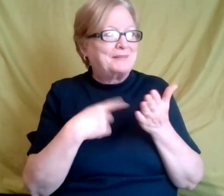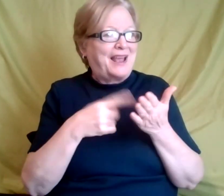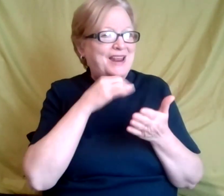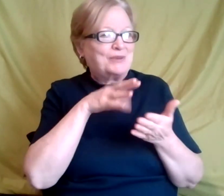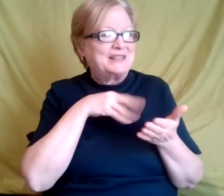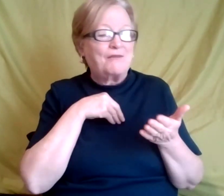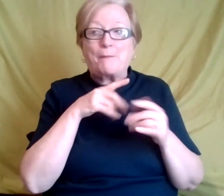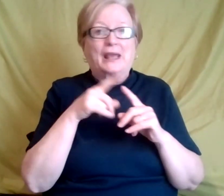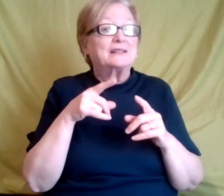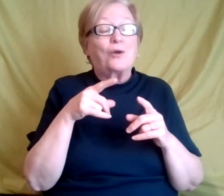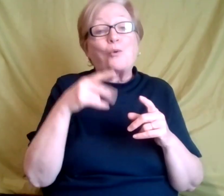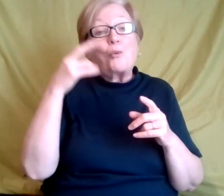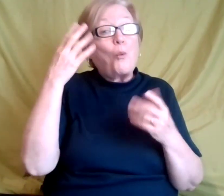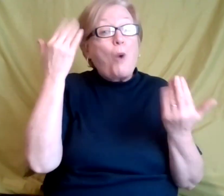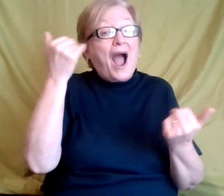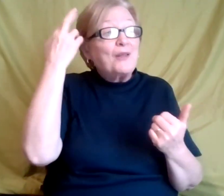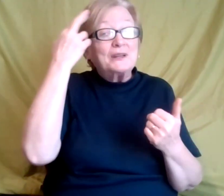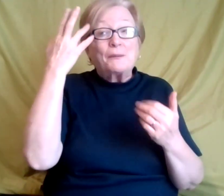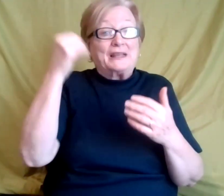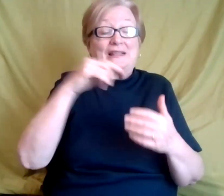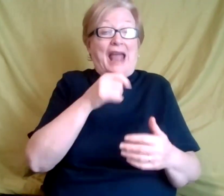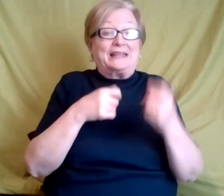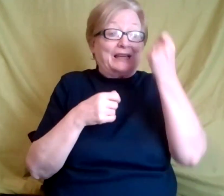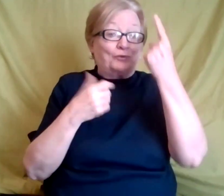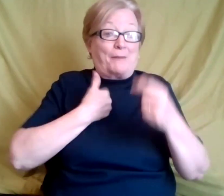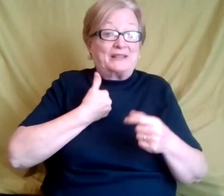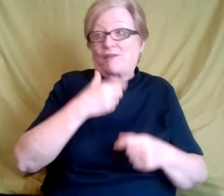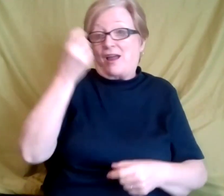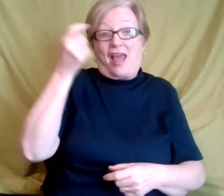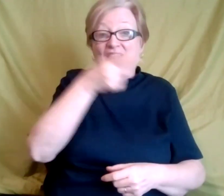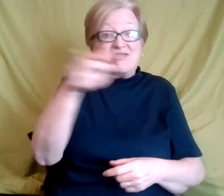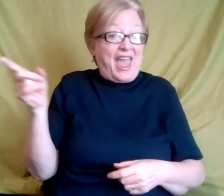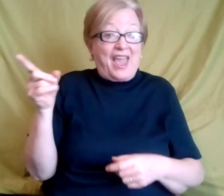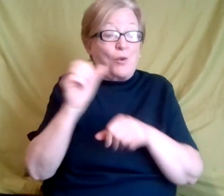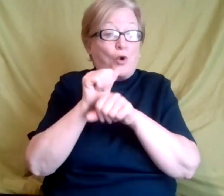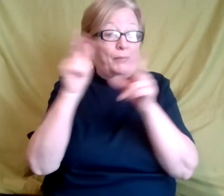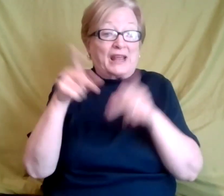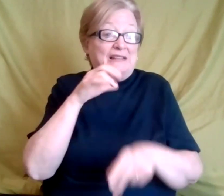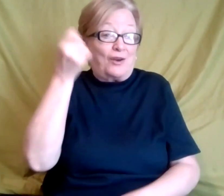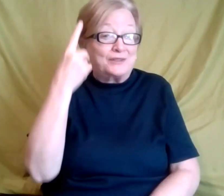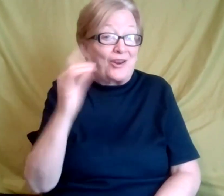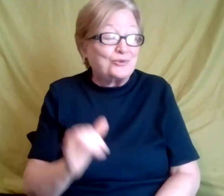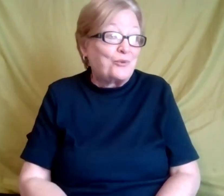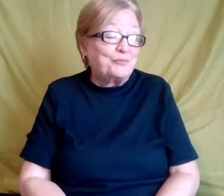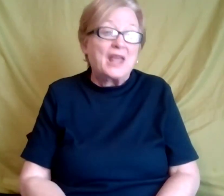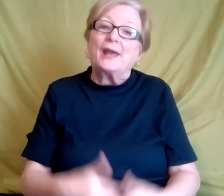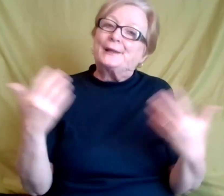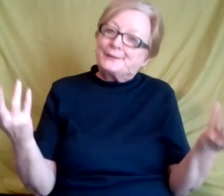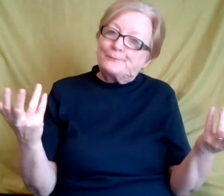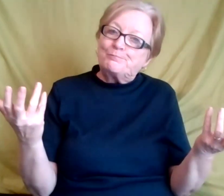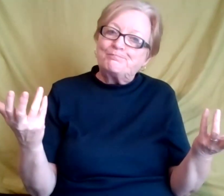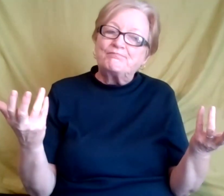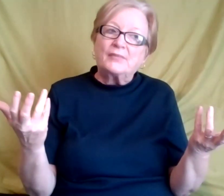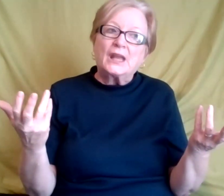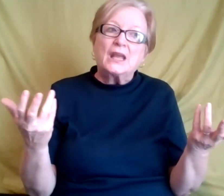they didn't know, I didn't know. And so one of the things is always, um, again, um,